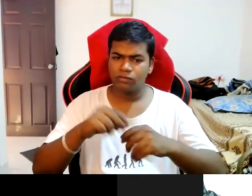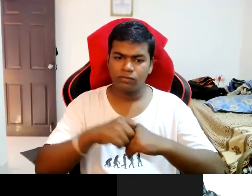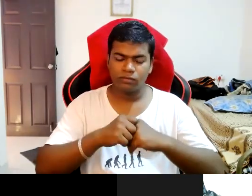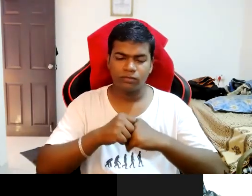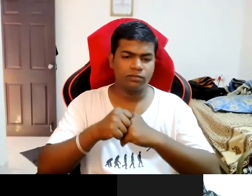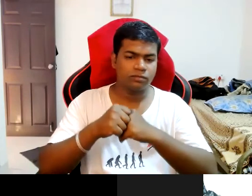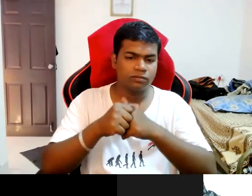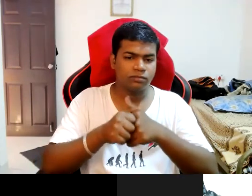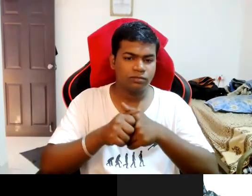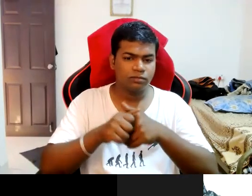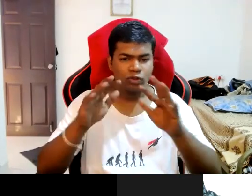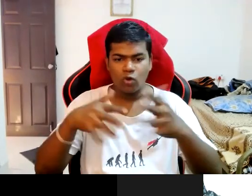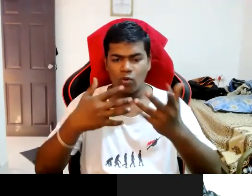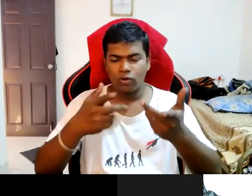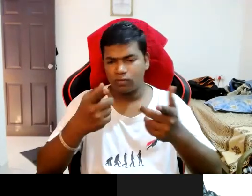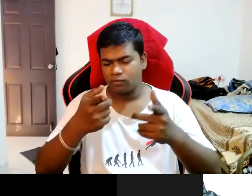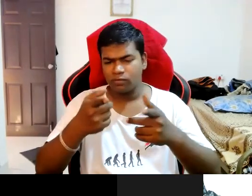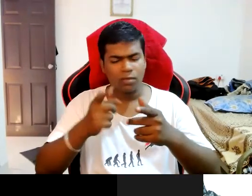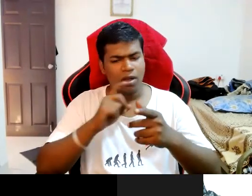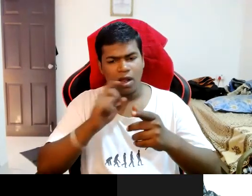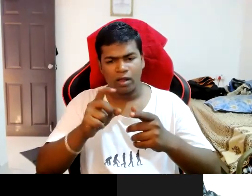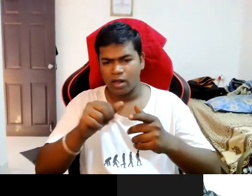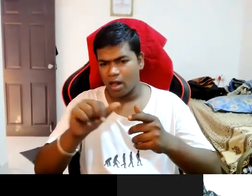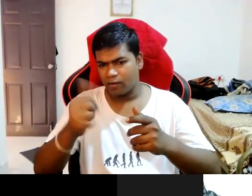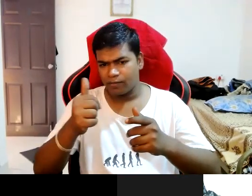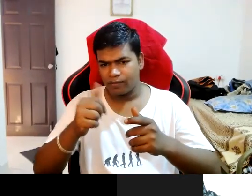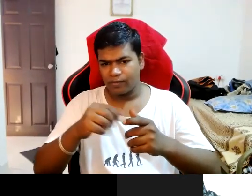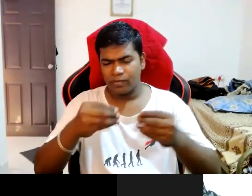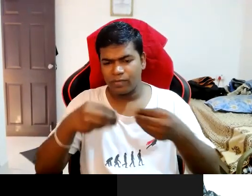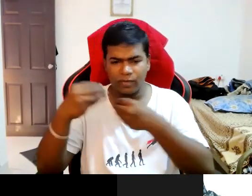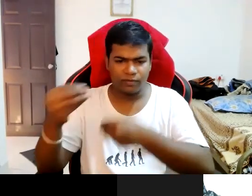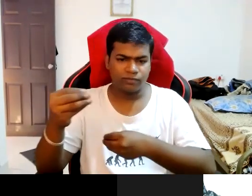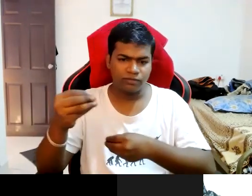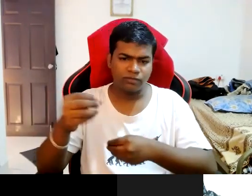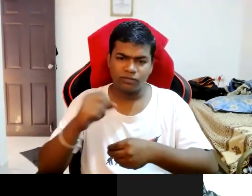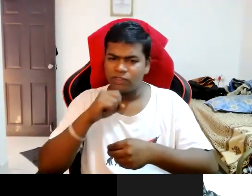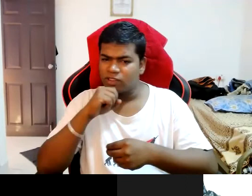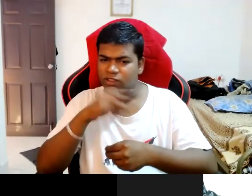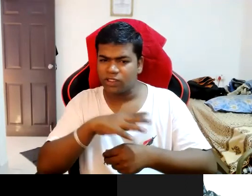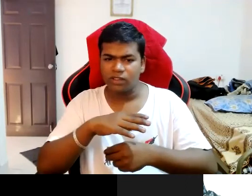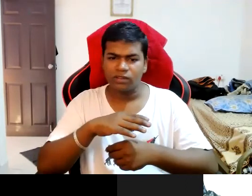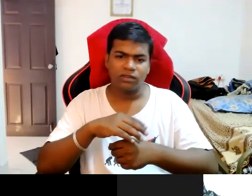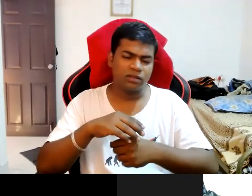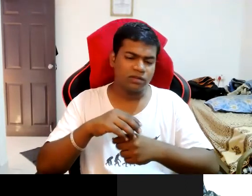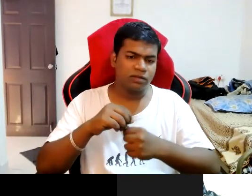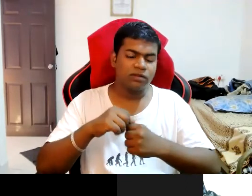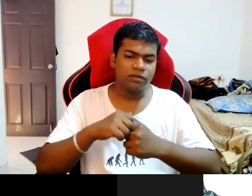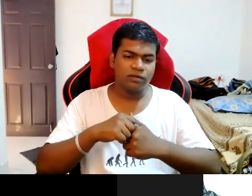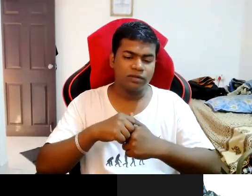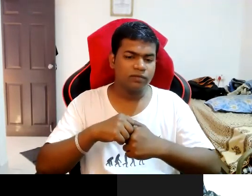like what kind of advice that you would like to give to the young generation coming up and especially people who have